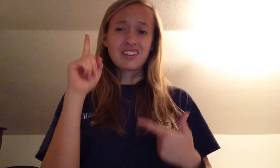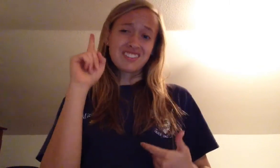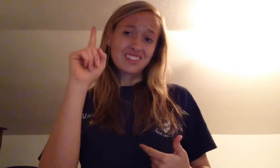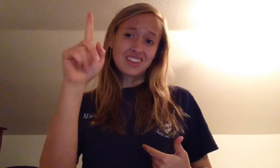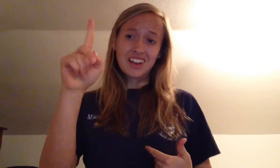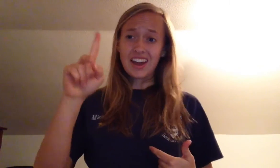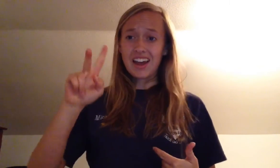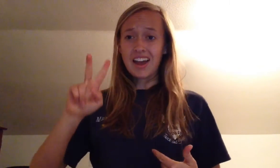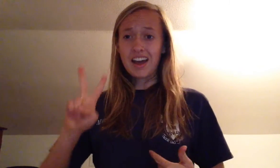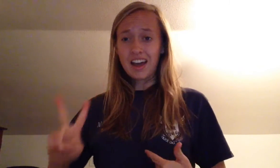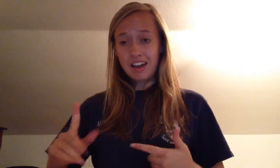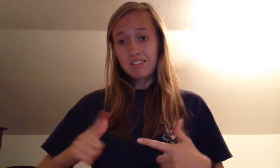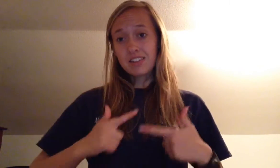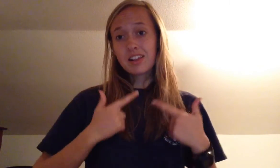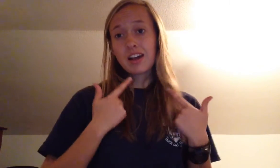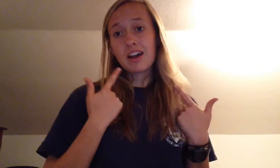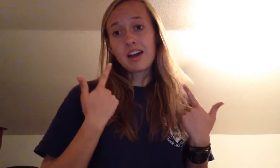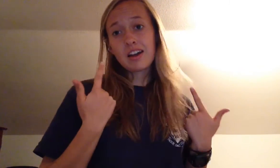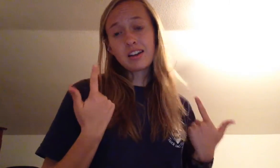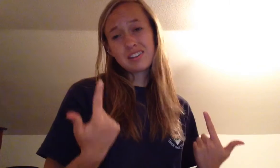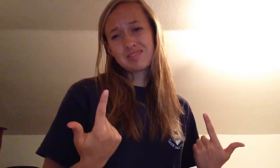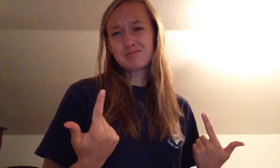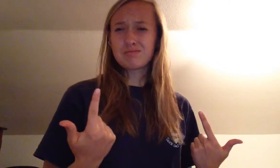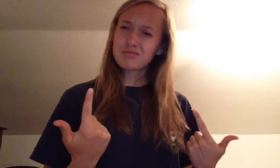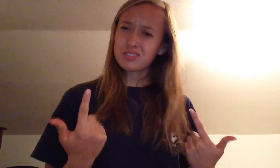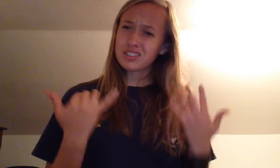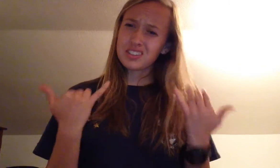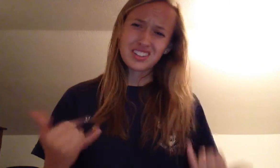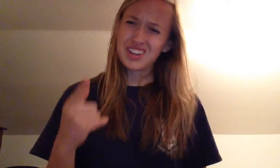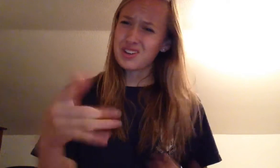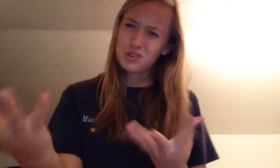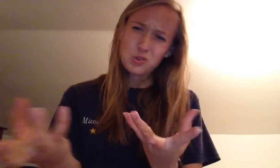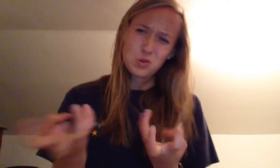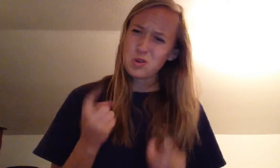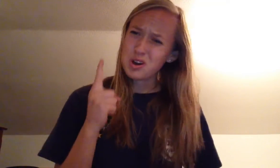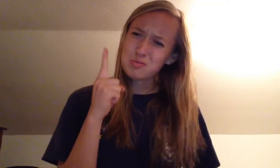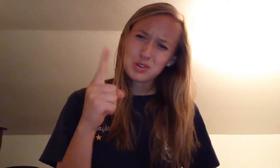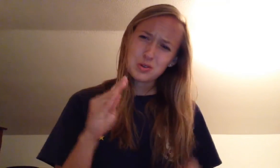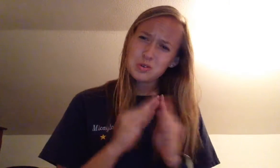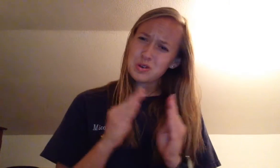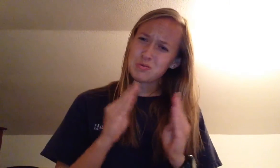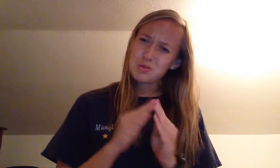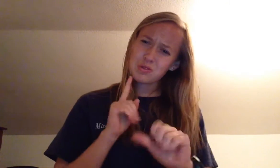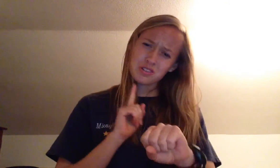half a life And now you want me one more